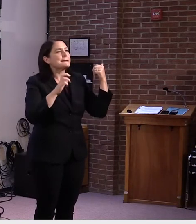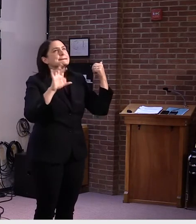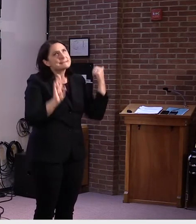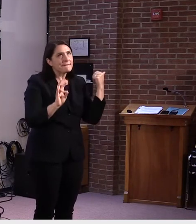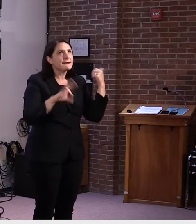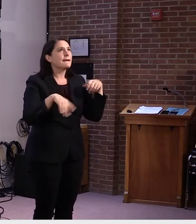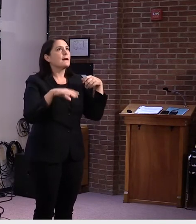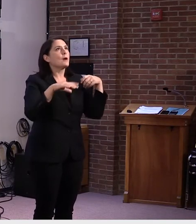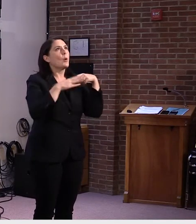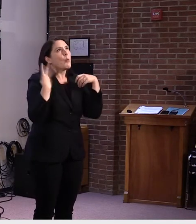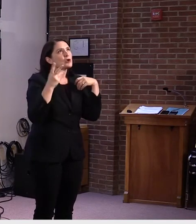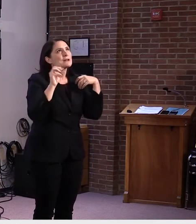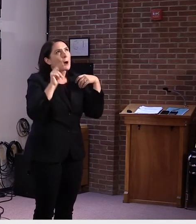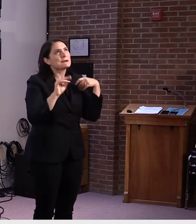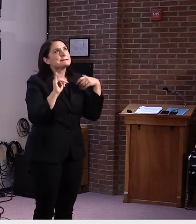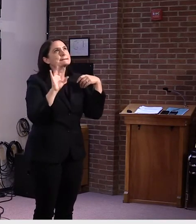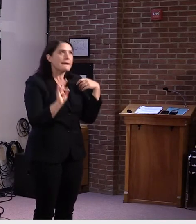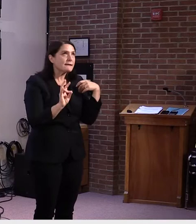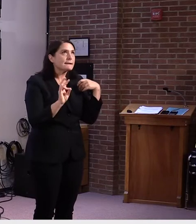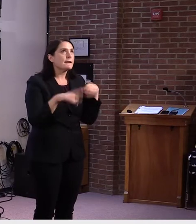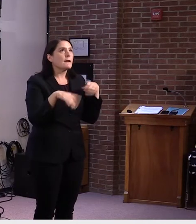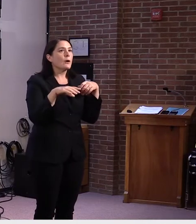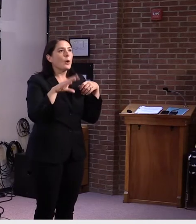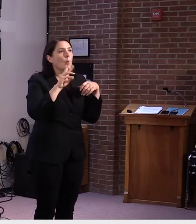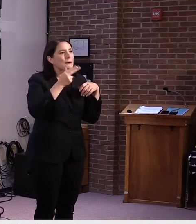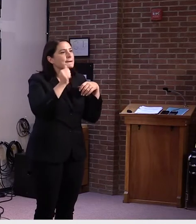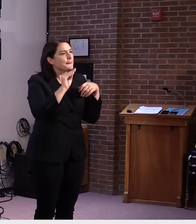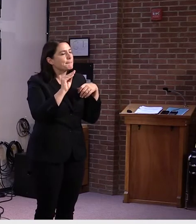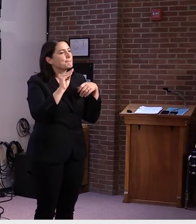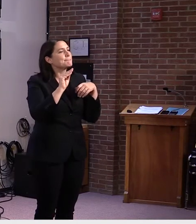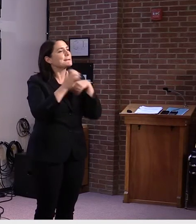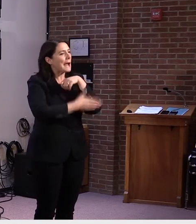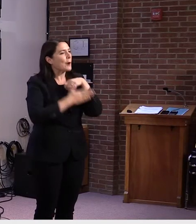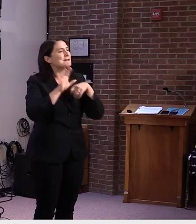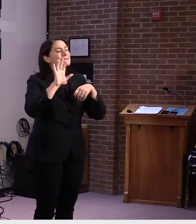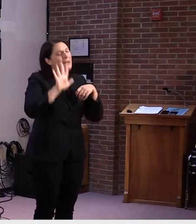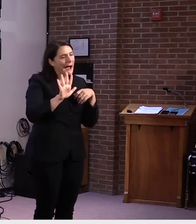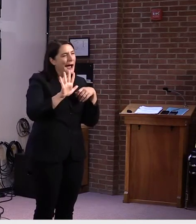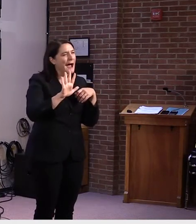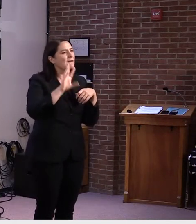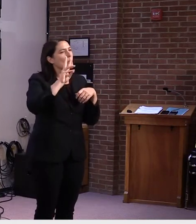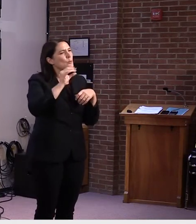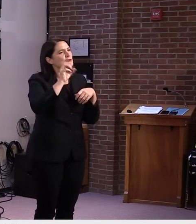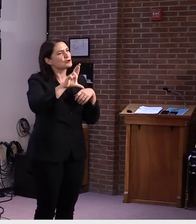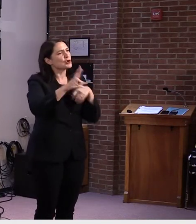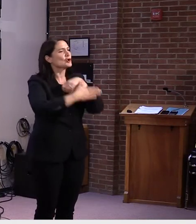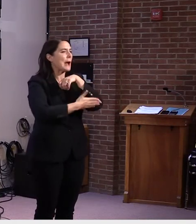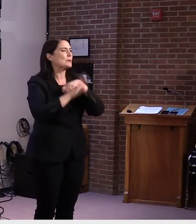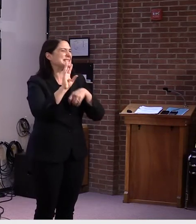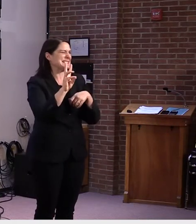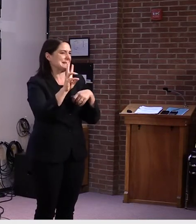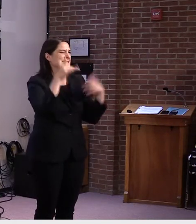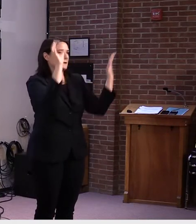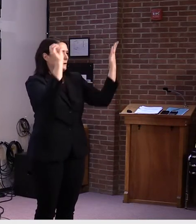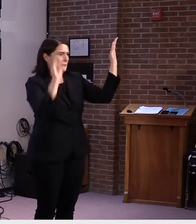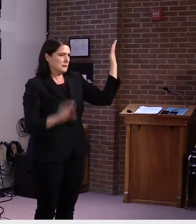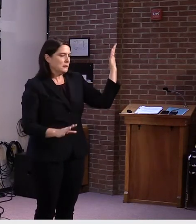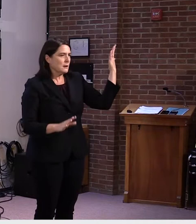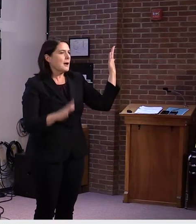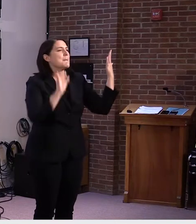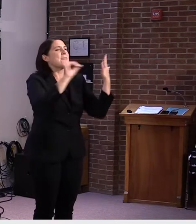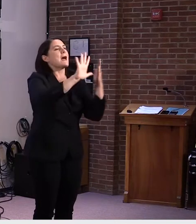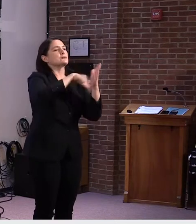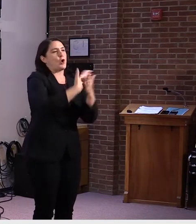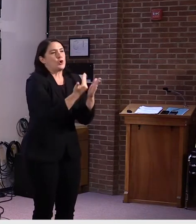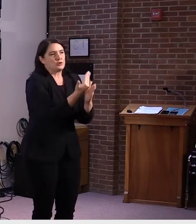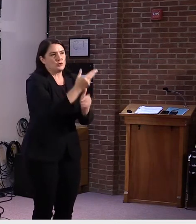Washington County, seven. Wyndham County, five. And Windsor County, six. These are all would be new hubs. We would work